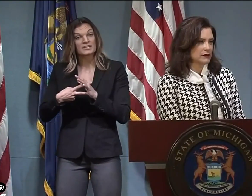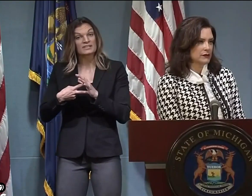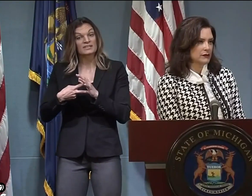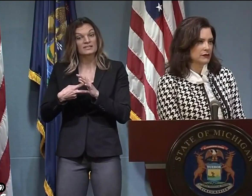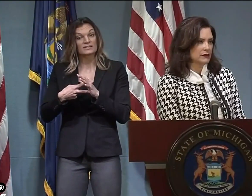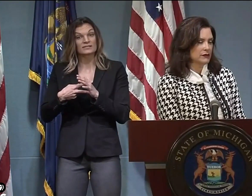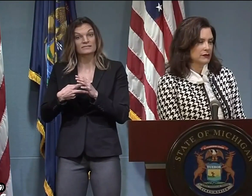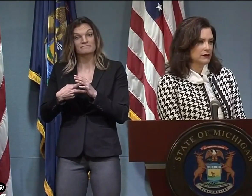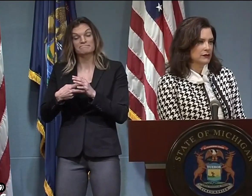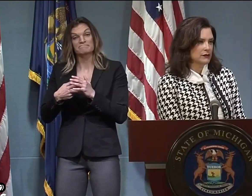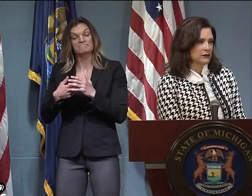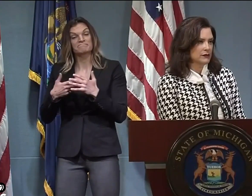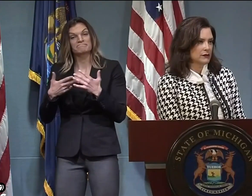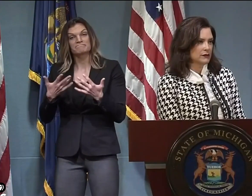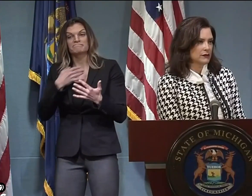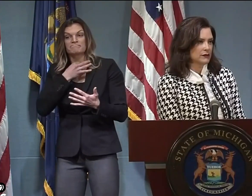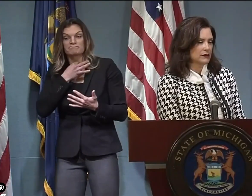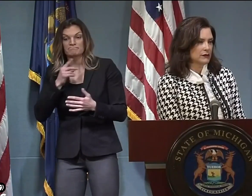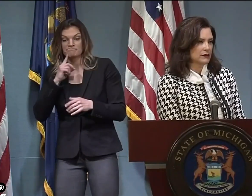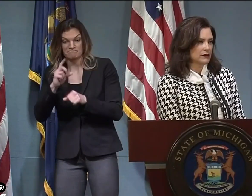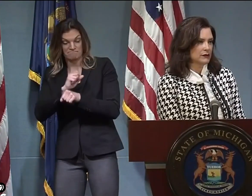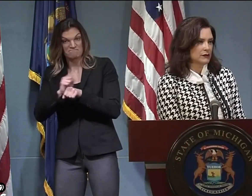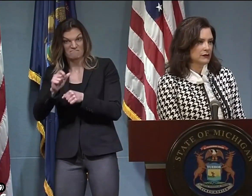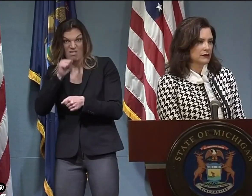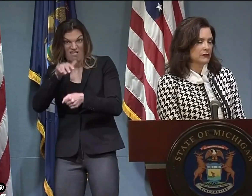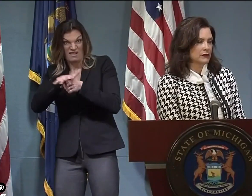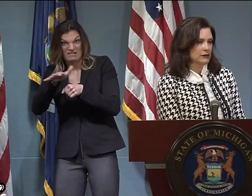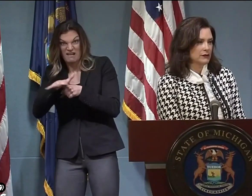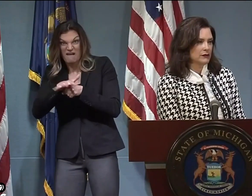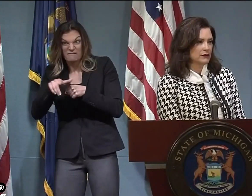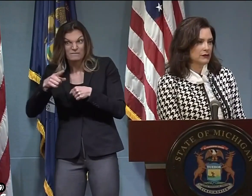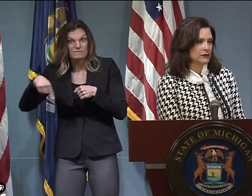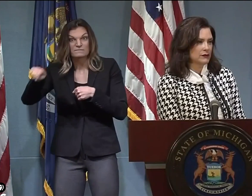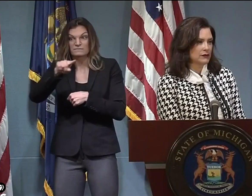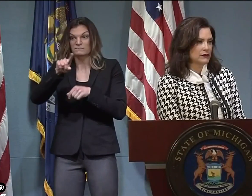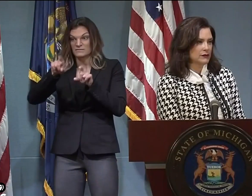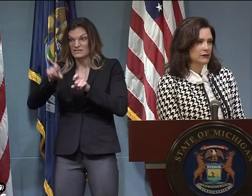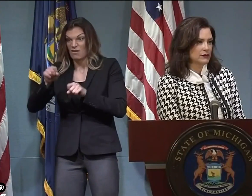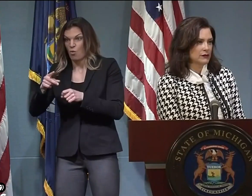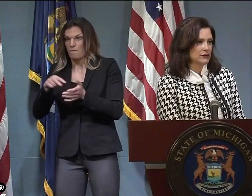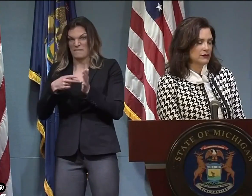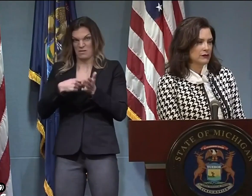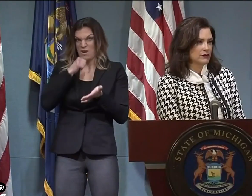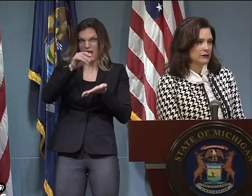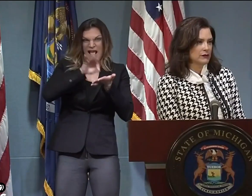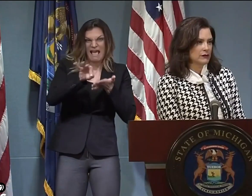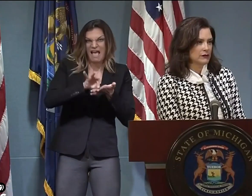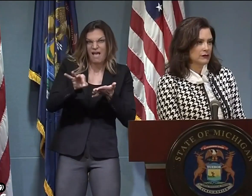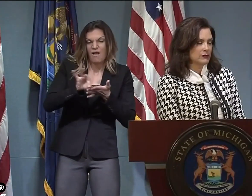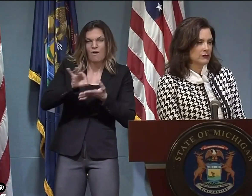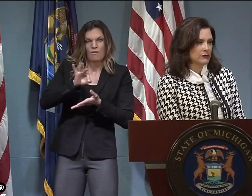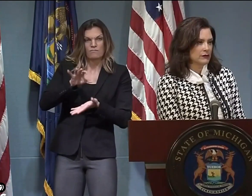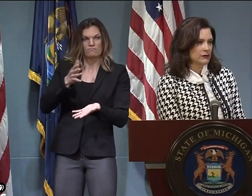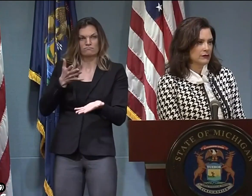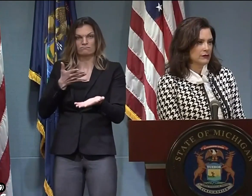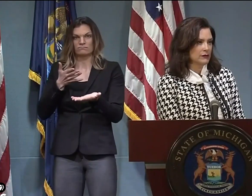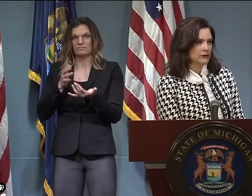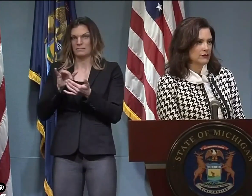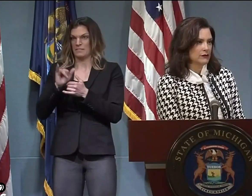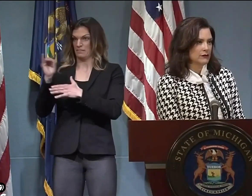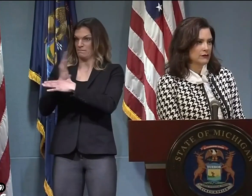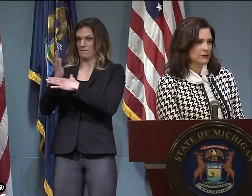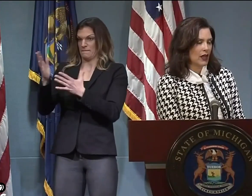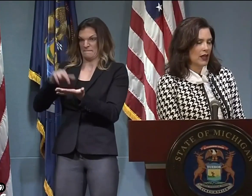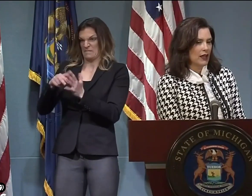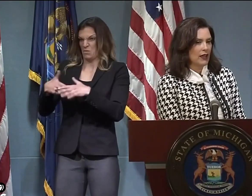does this mean that we are actually undercounting the number of COVID cases out there? And if so, do we have any idea